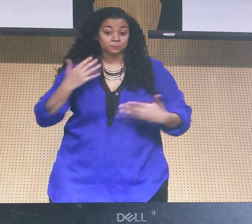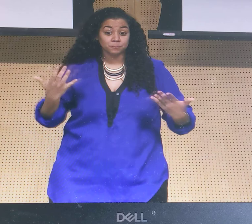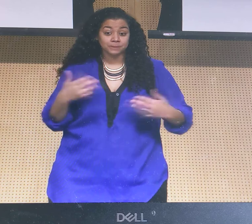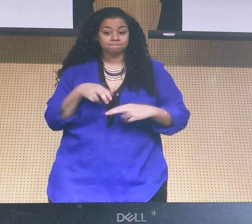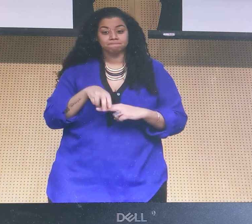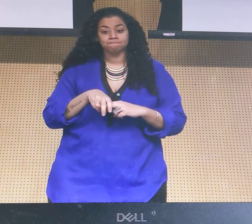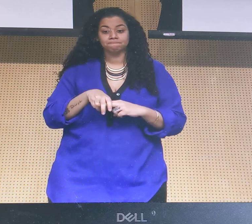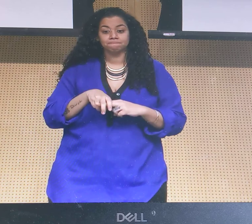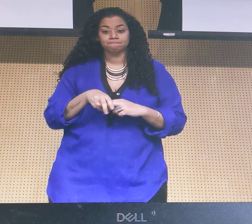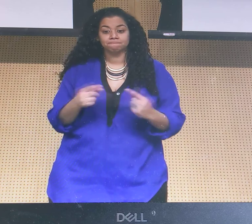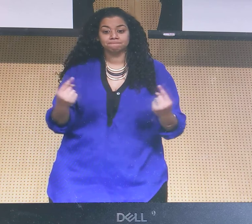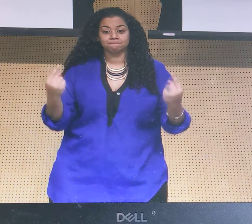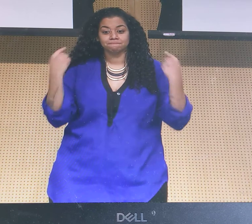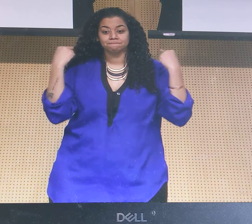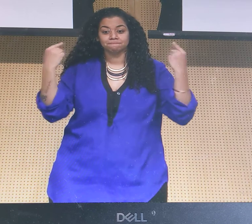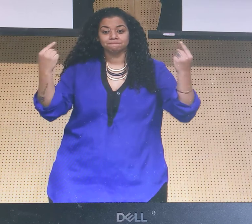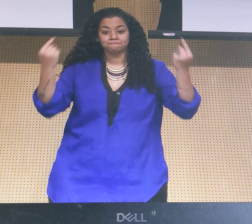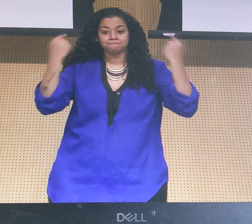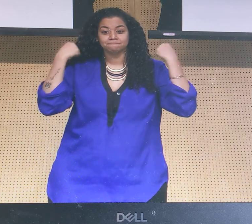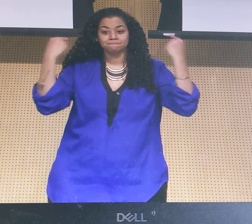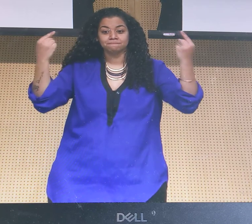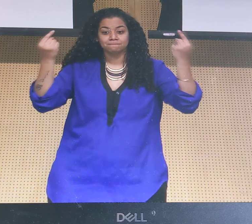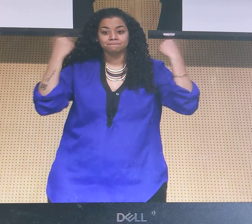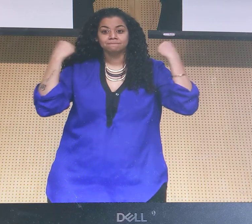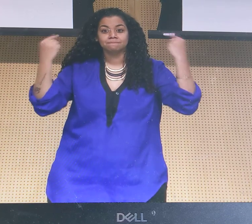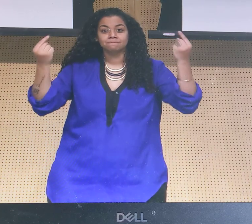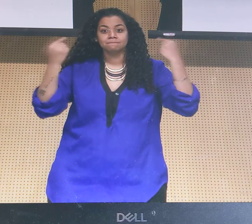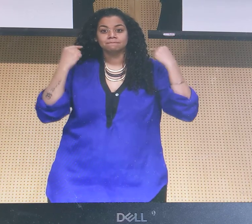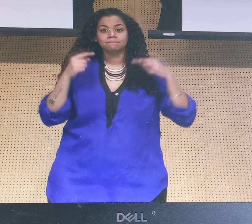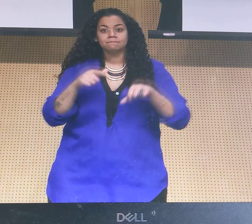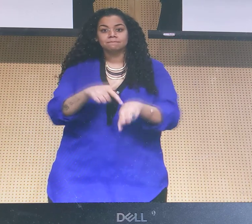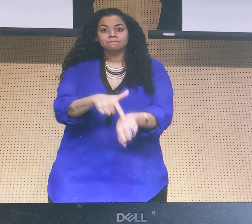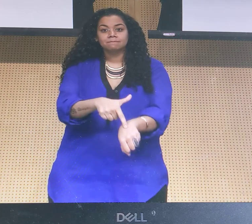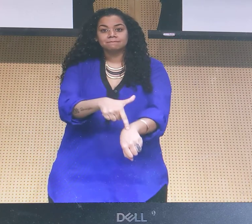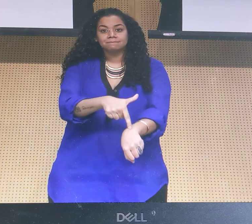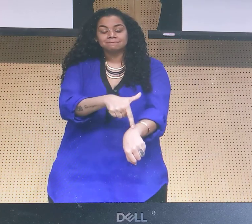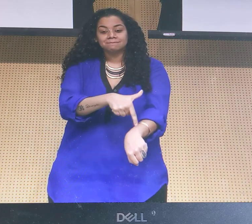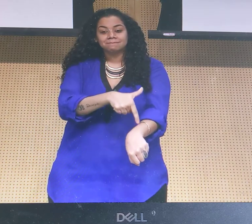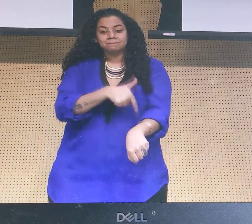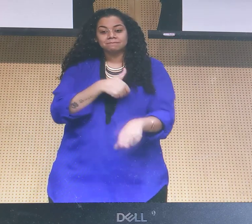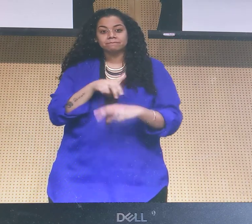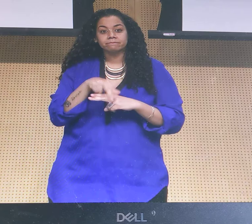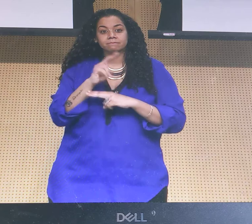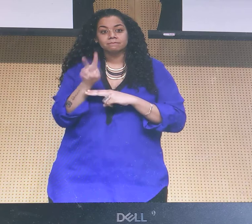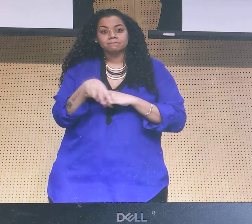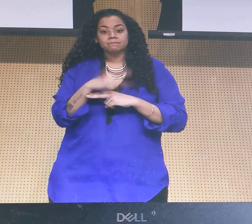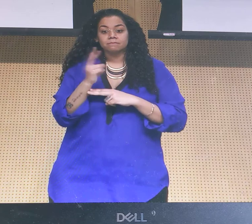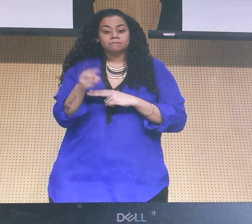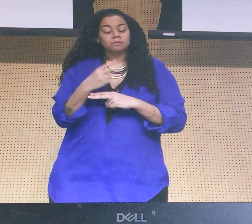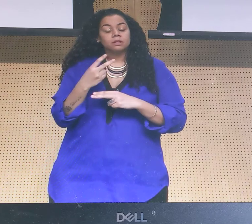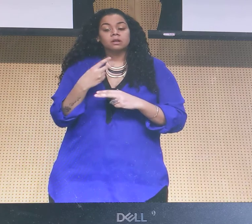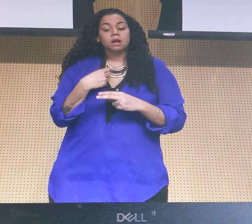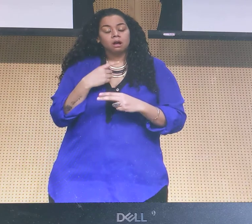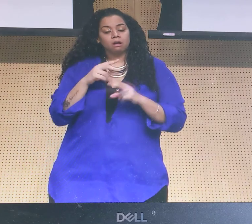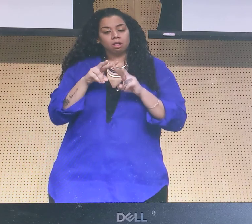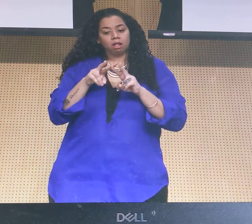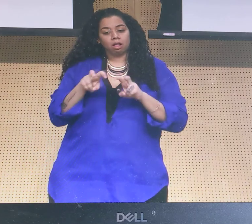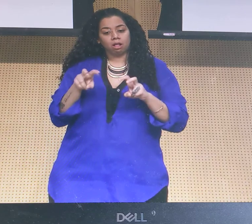And there's a common deaf experience that I had of sitting through these long church services,